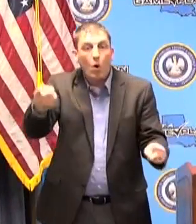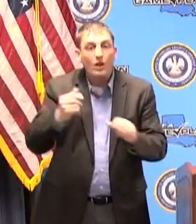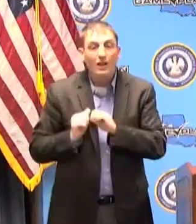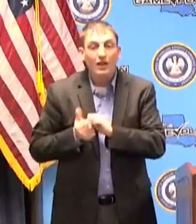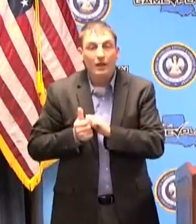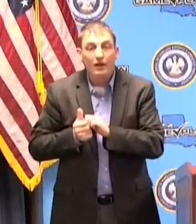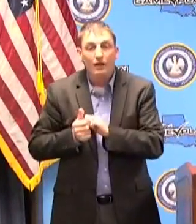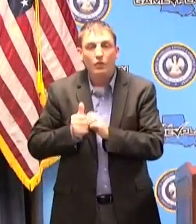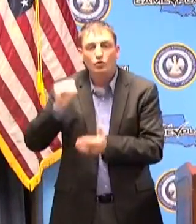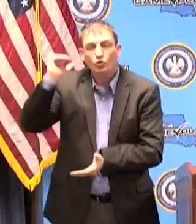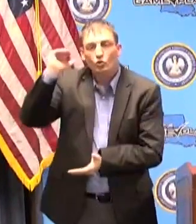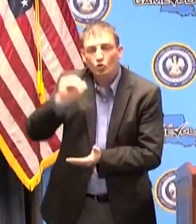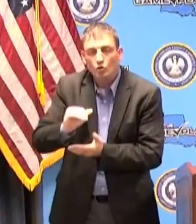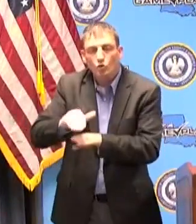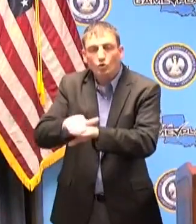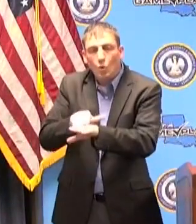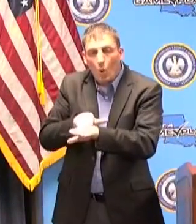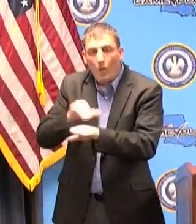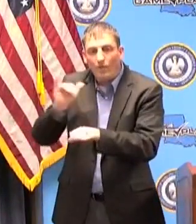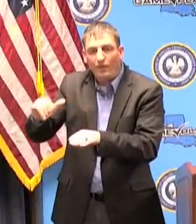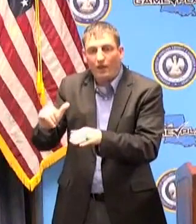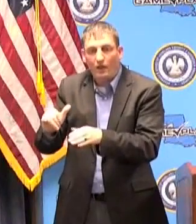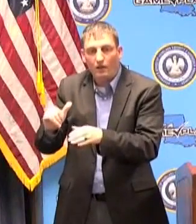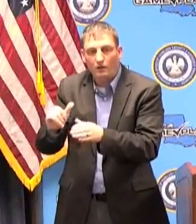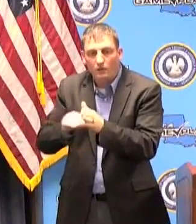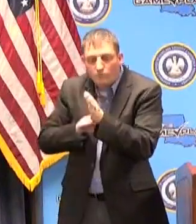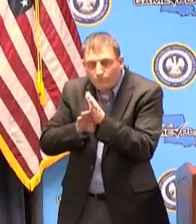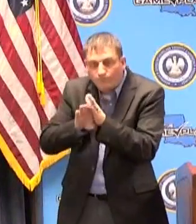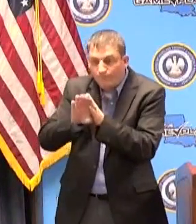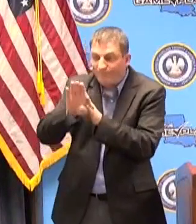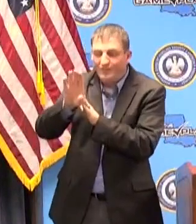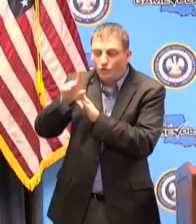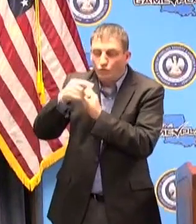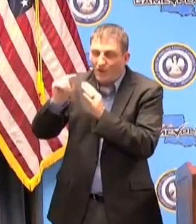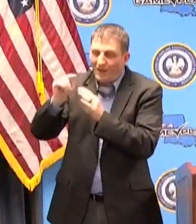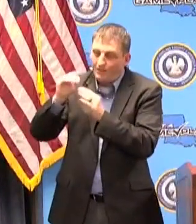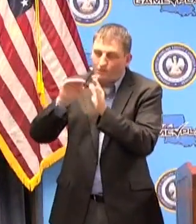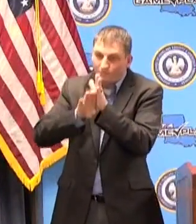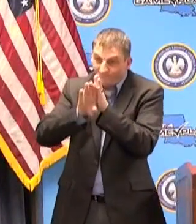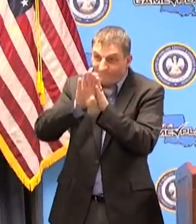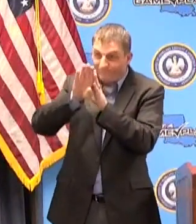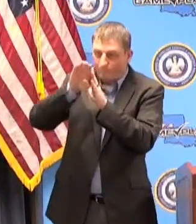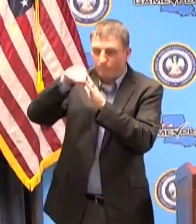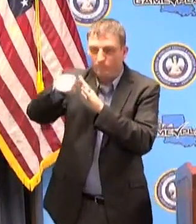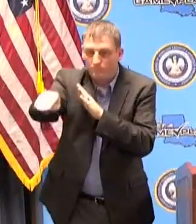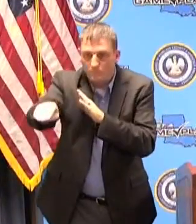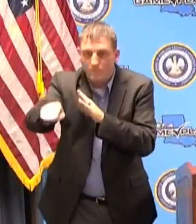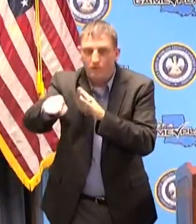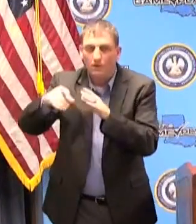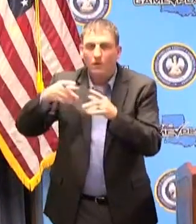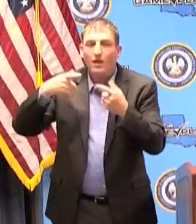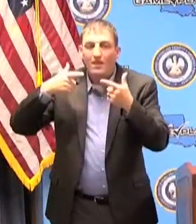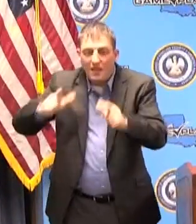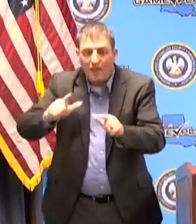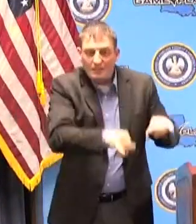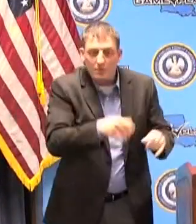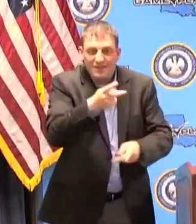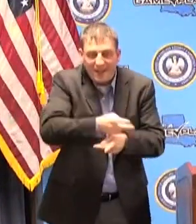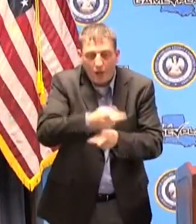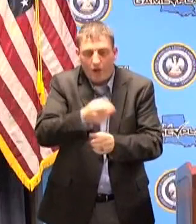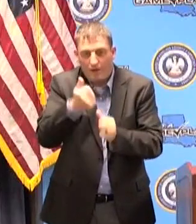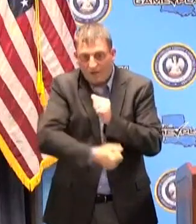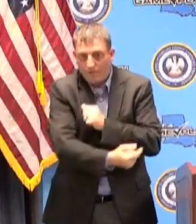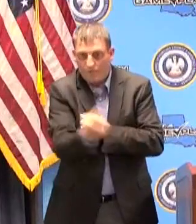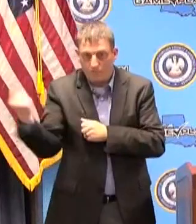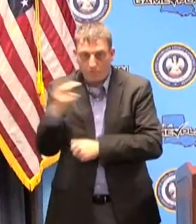of infection if we allow it to occur over a long period of time and we let the system take care of each patient the way we want them